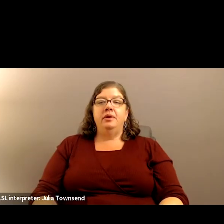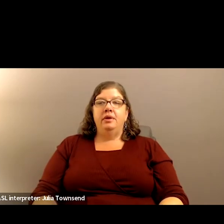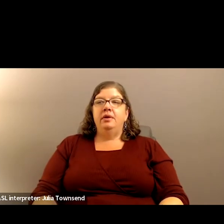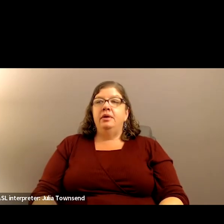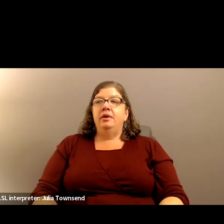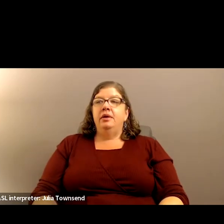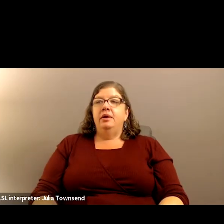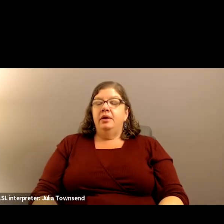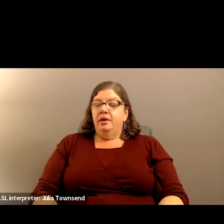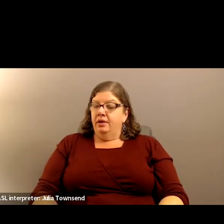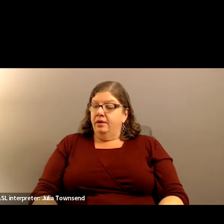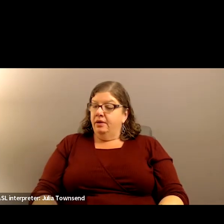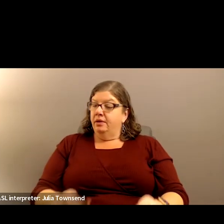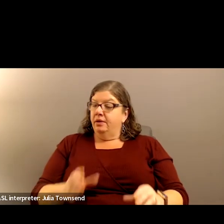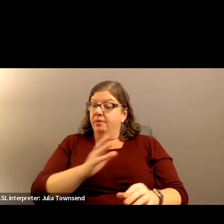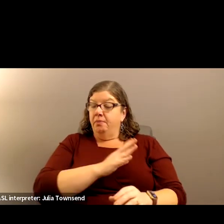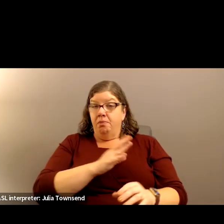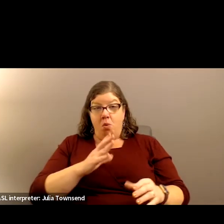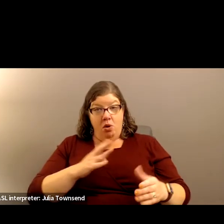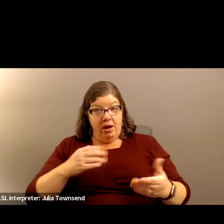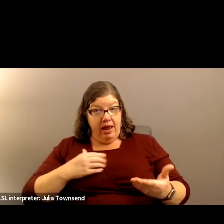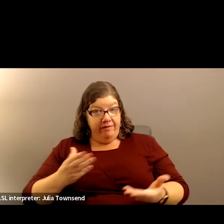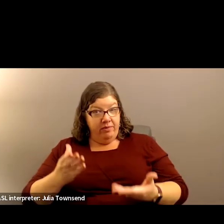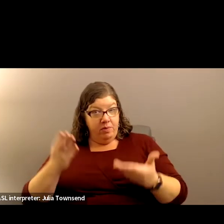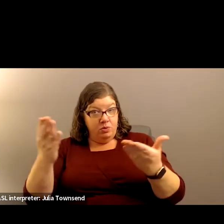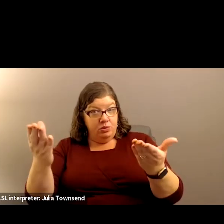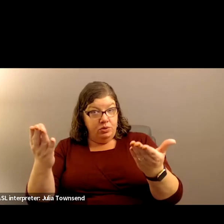Okay. Board members, do I have a motion?